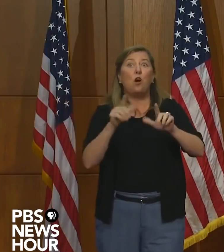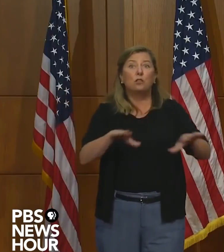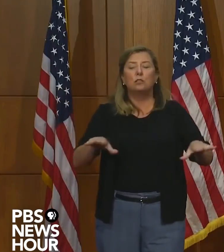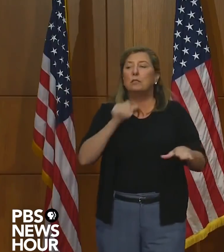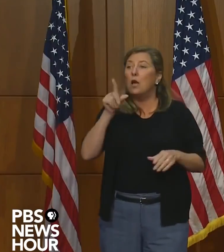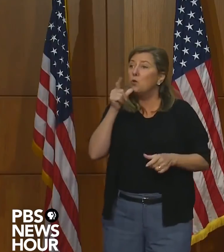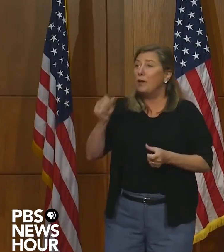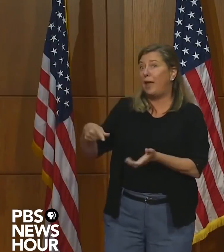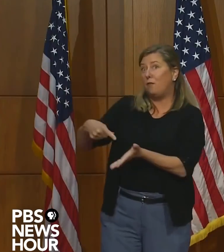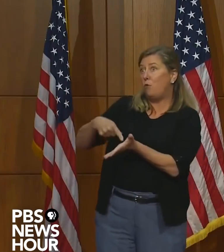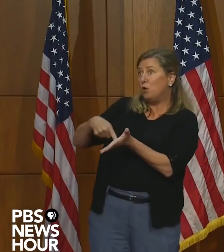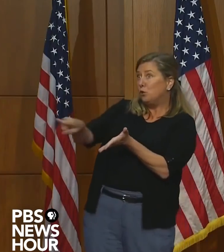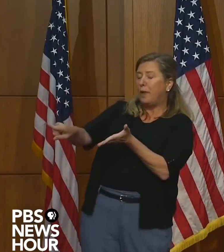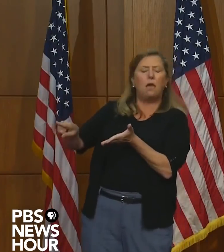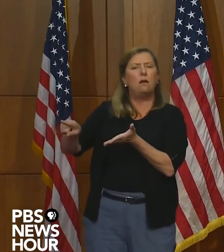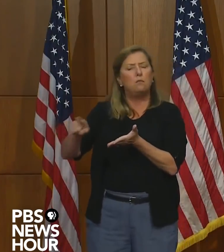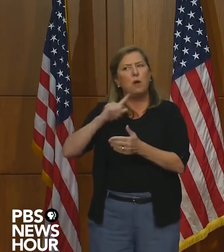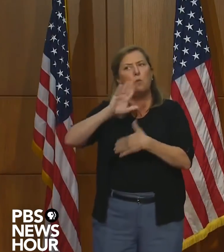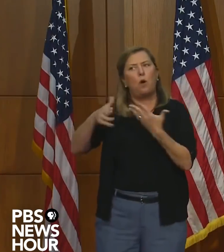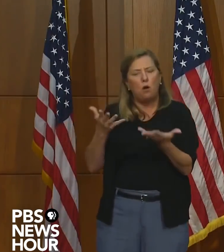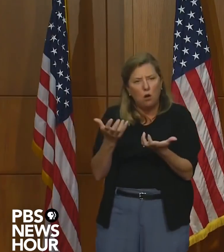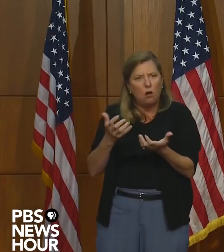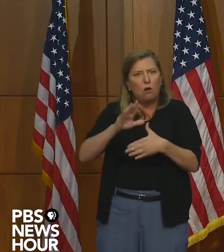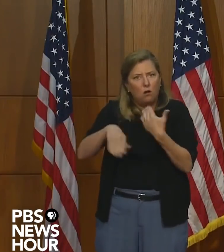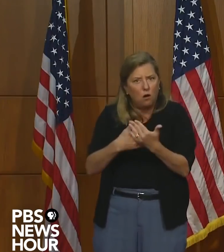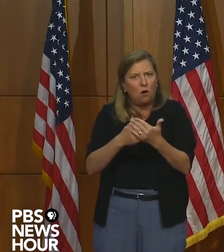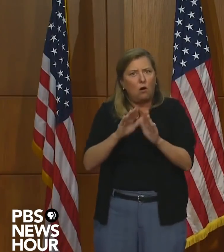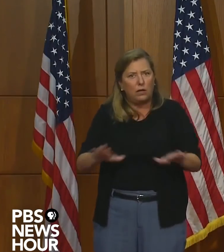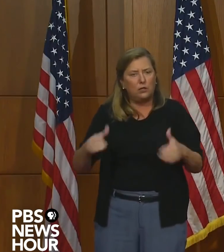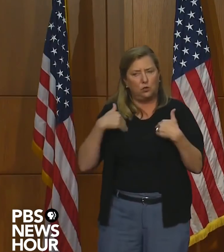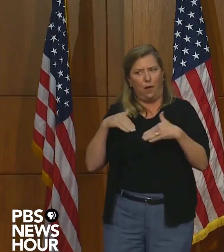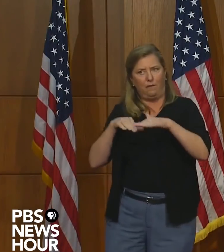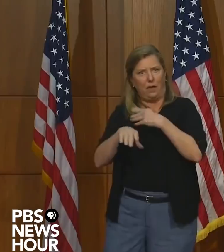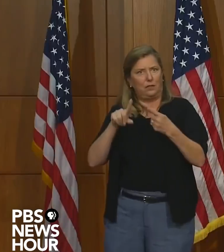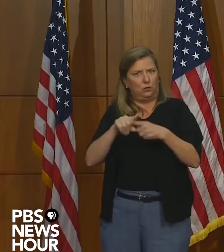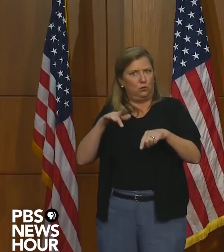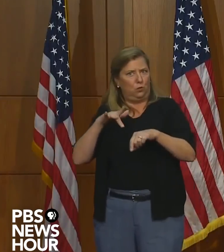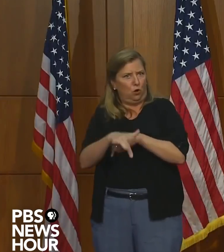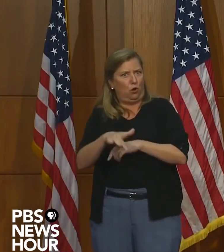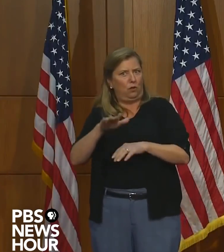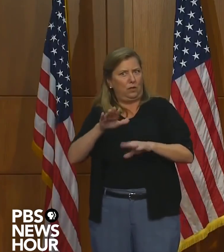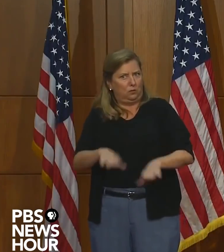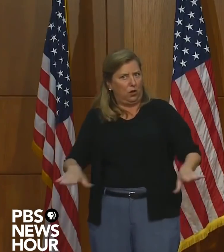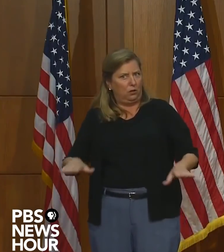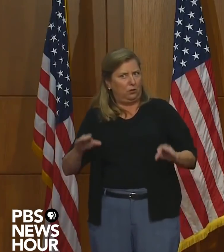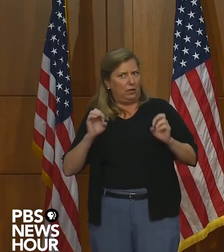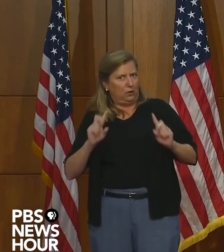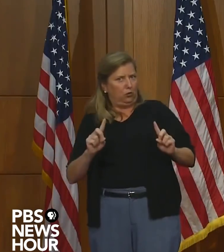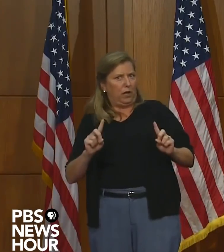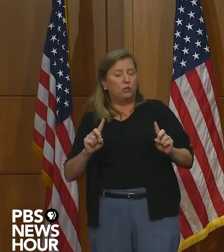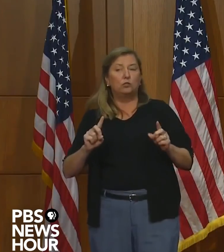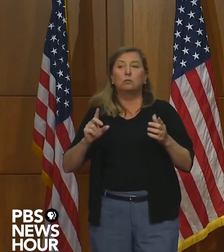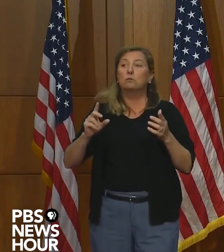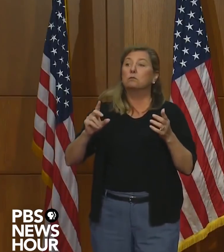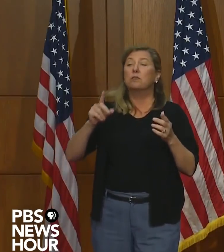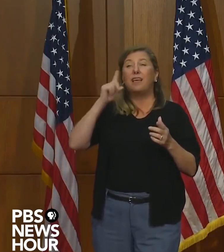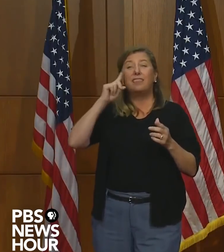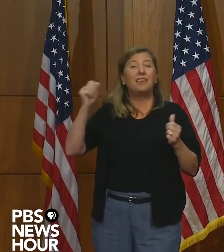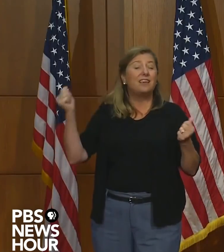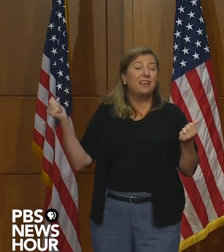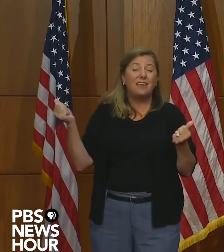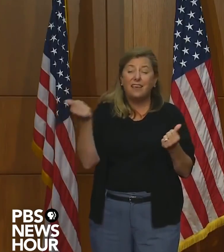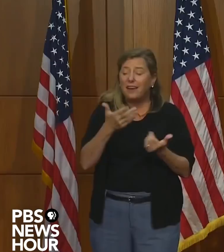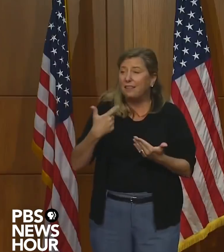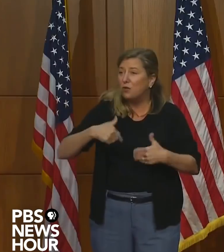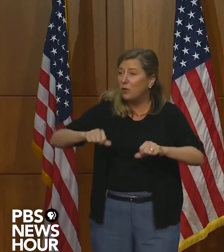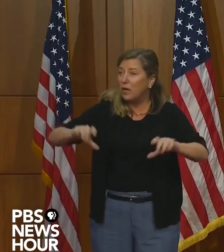that have the means, but all children to have access to early childhood education. And I really think, uh, of all the things that we can do to, to